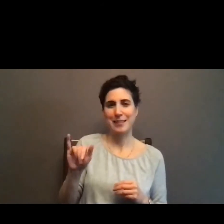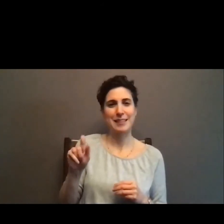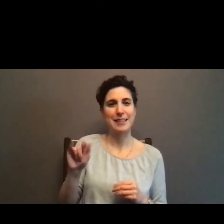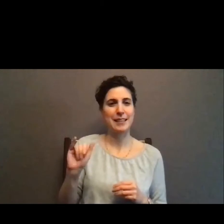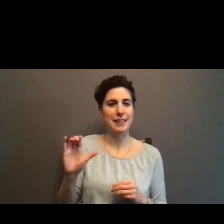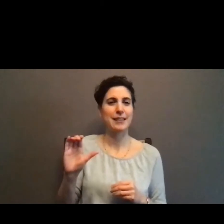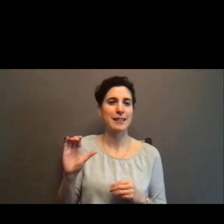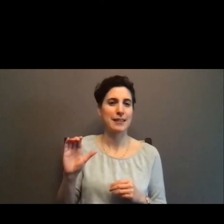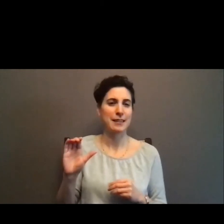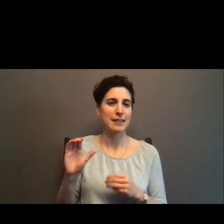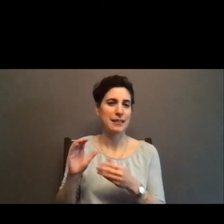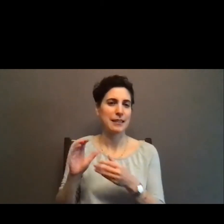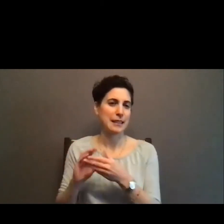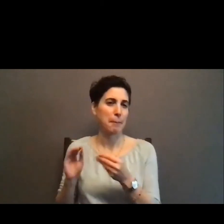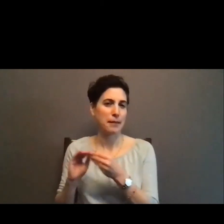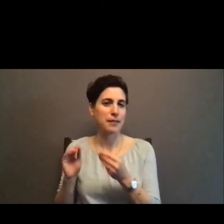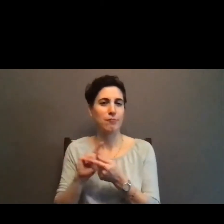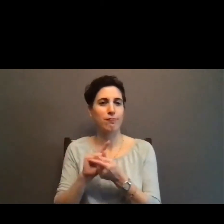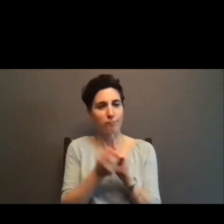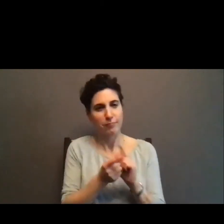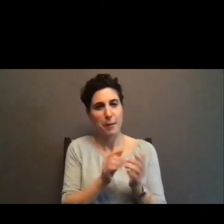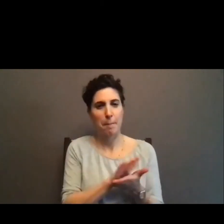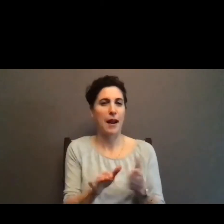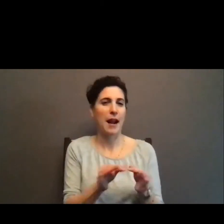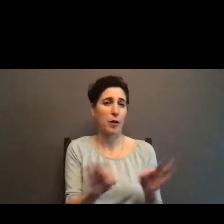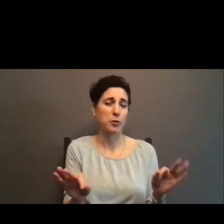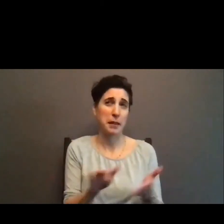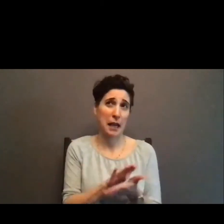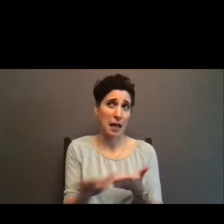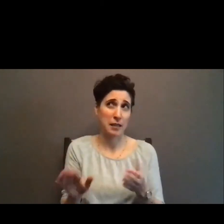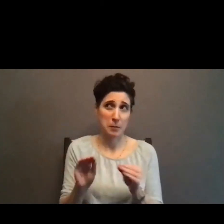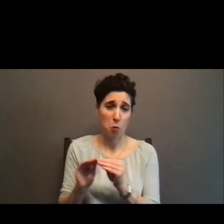statements, uh, more, um,